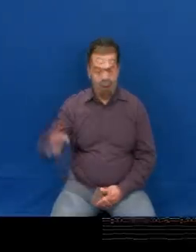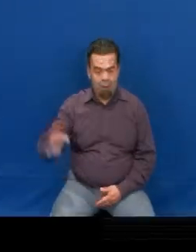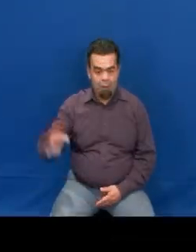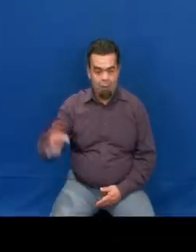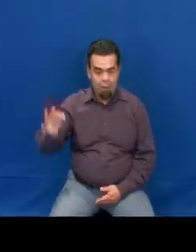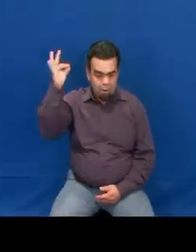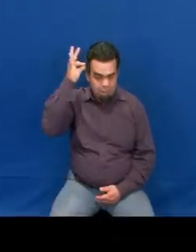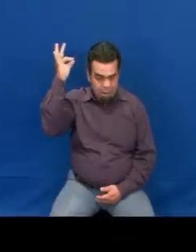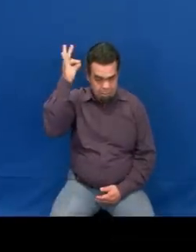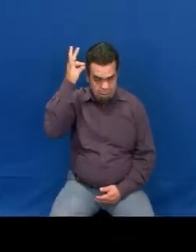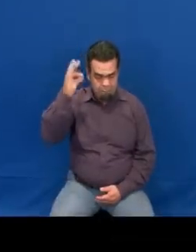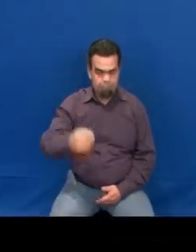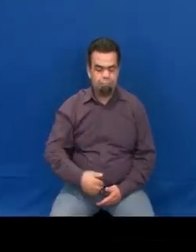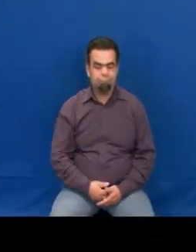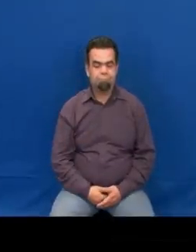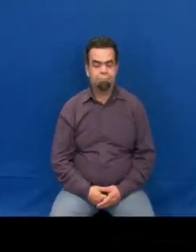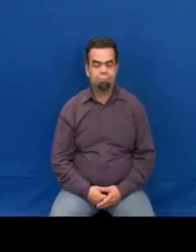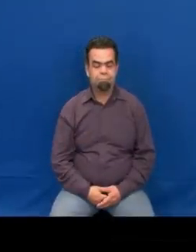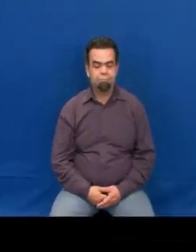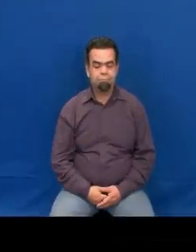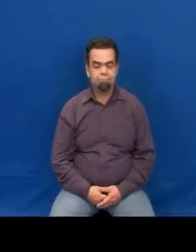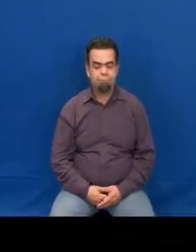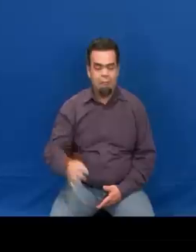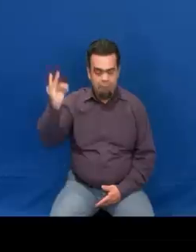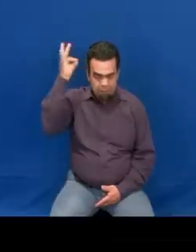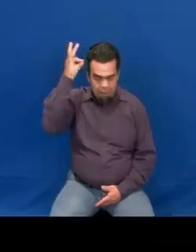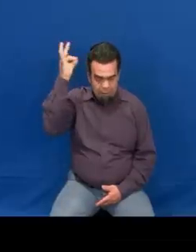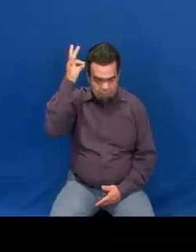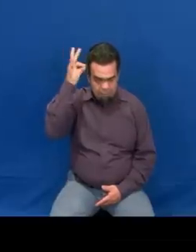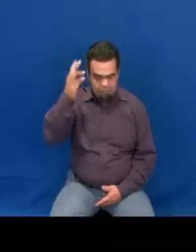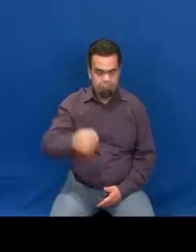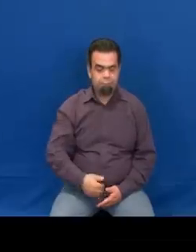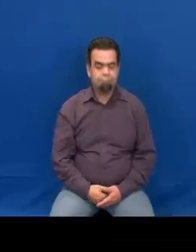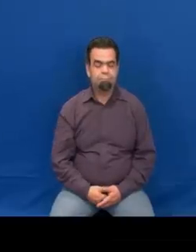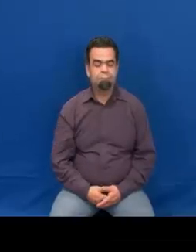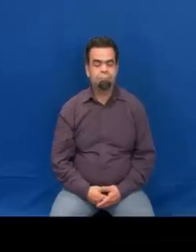along the bottom. As the signs are repeated, so the binary pattern shows repetition.